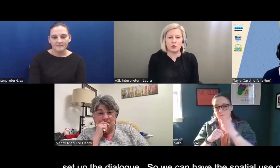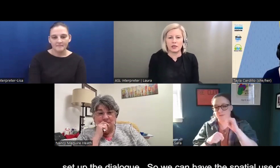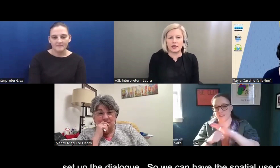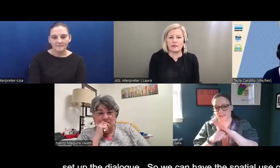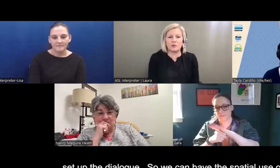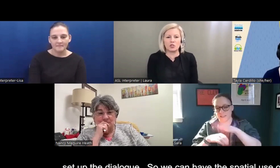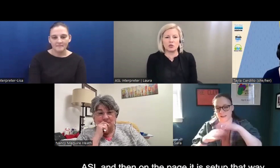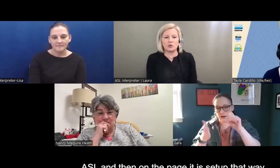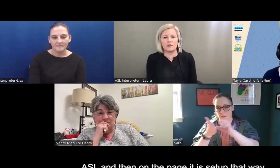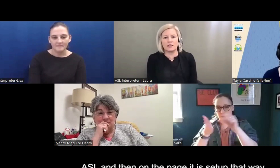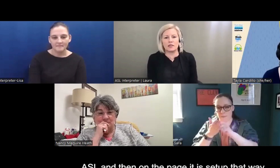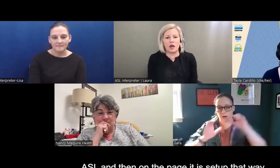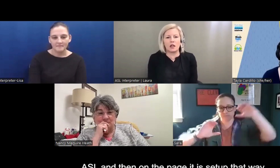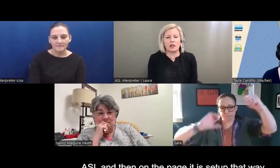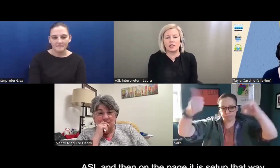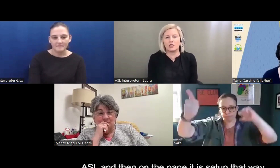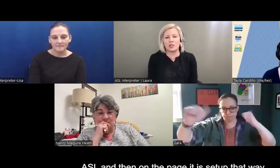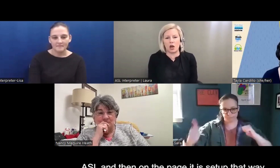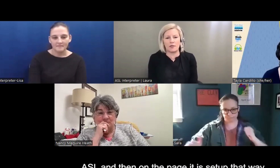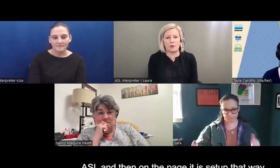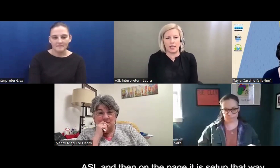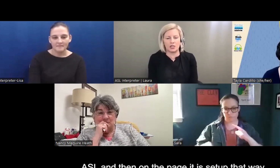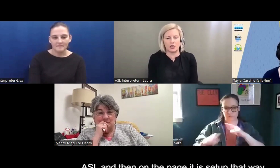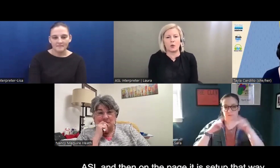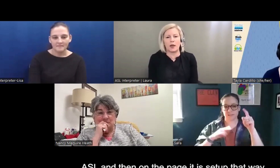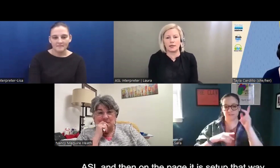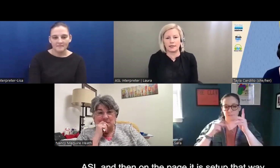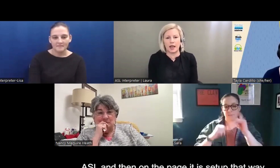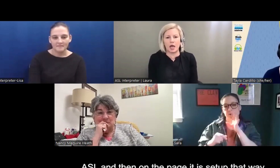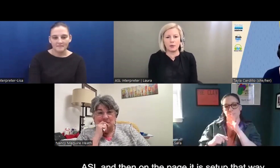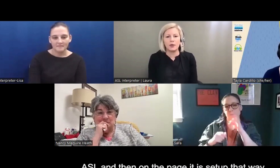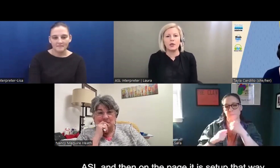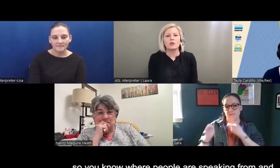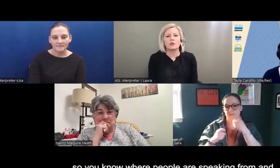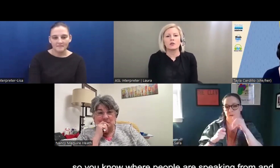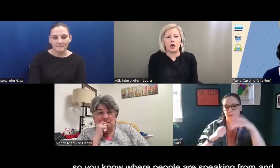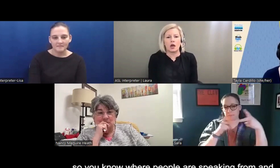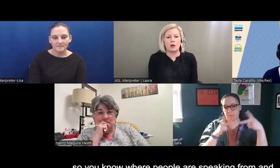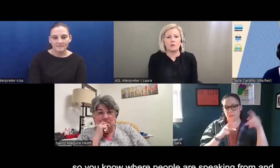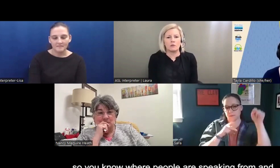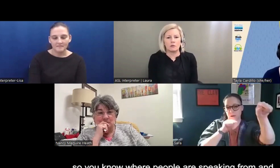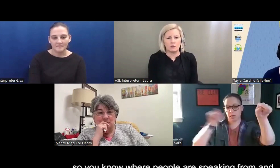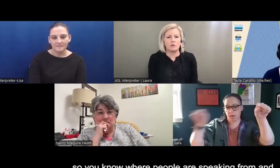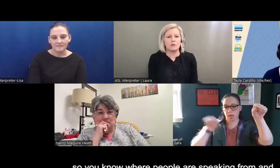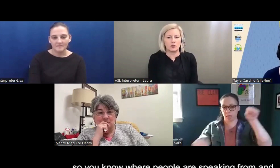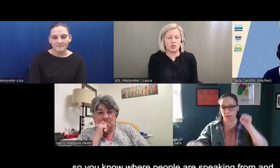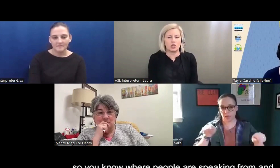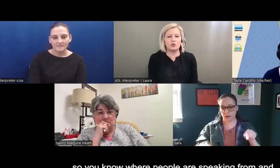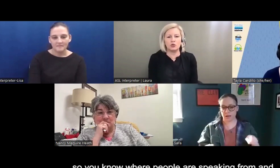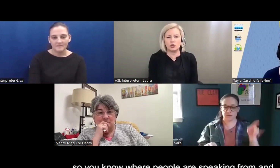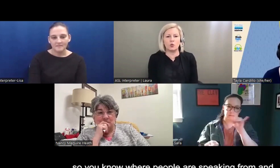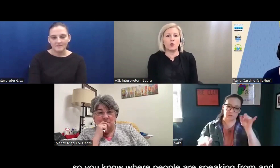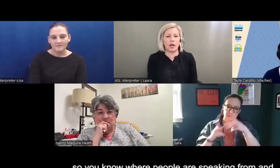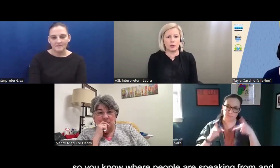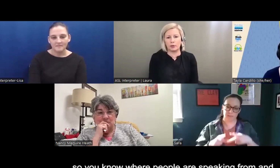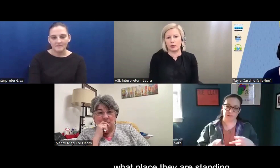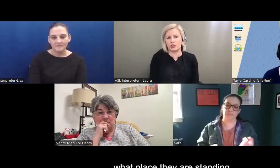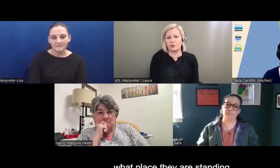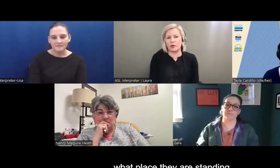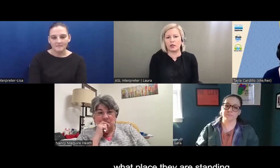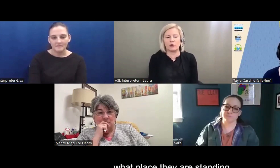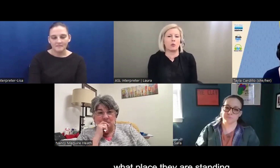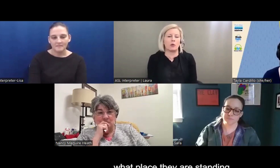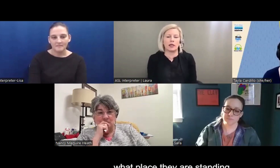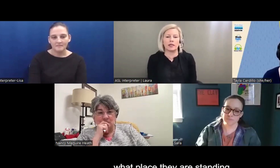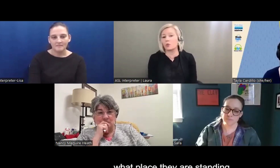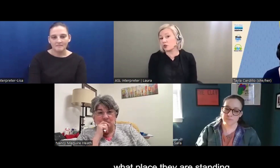So we can have the spatial use of ASL, and then it's on the page that way set up, um, so that you know where people are